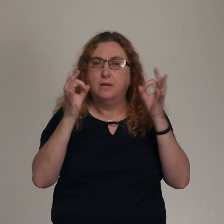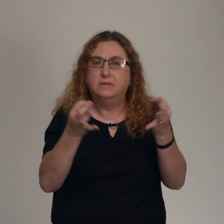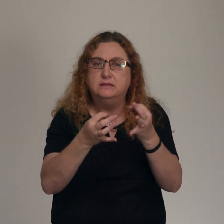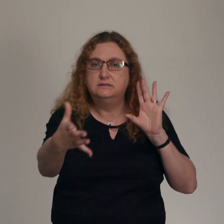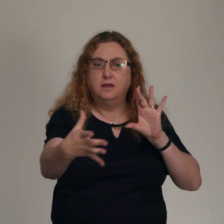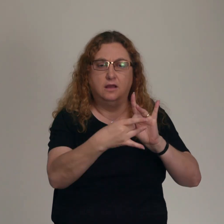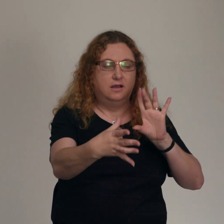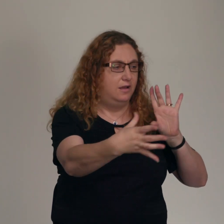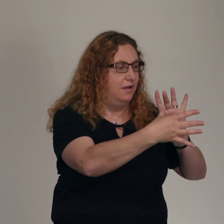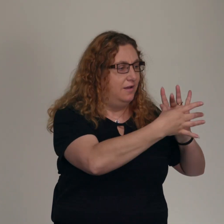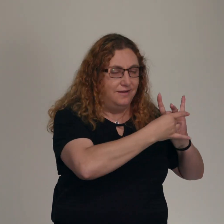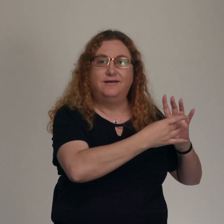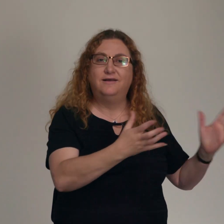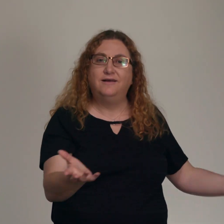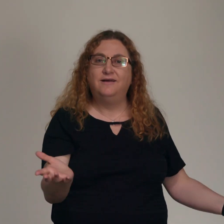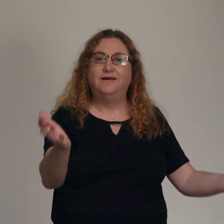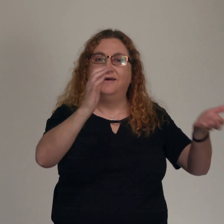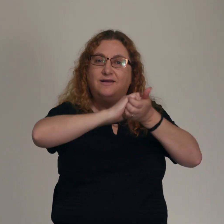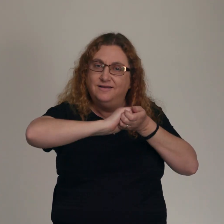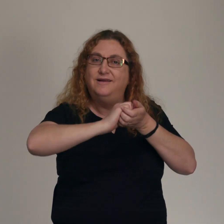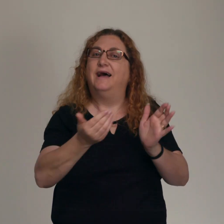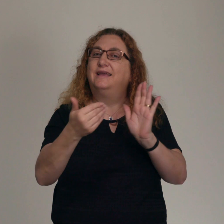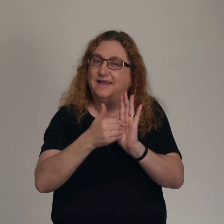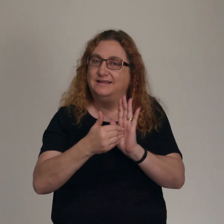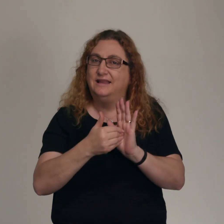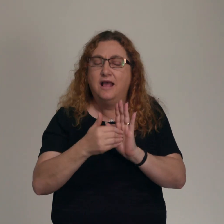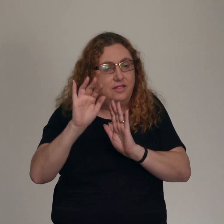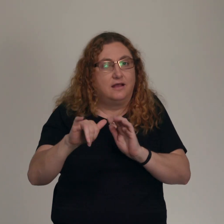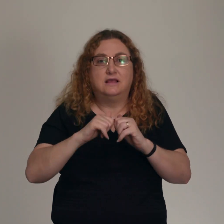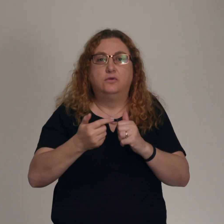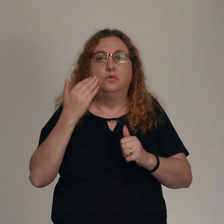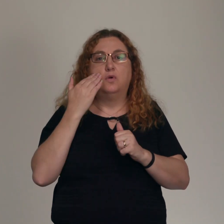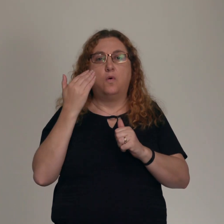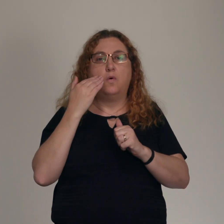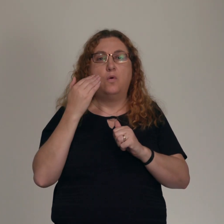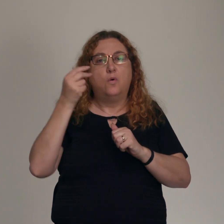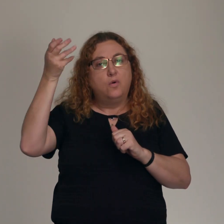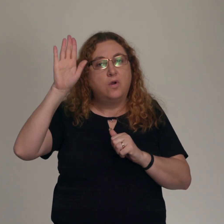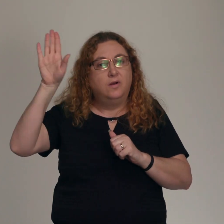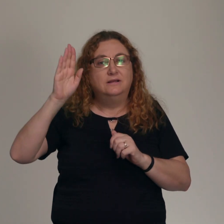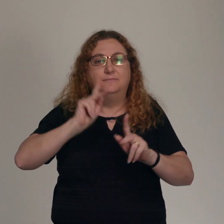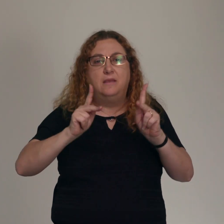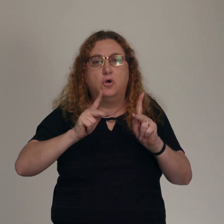That's how you know Elijah the prophet came back. That's how you live in the in-between, waiting for the prophet Elijah.